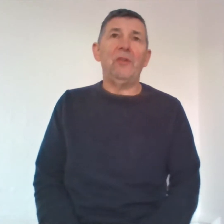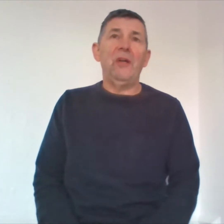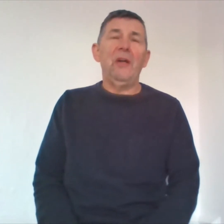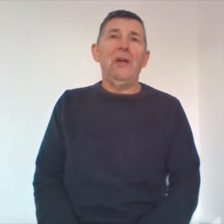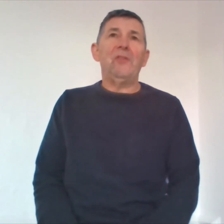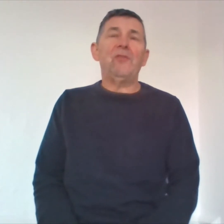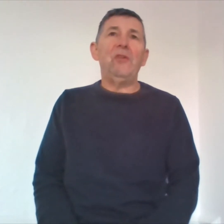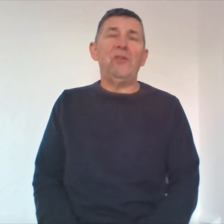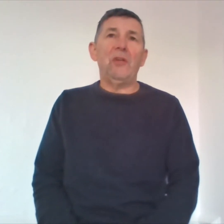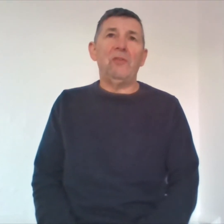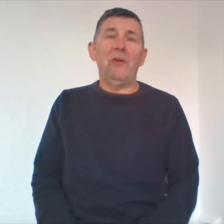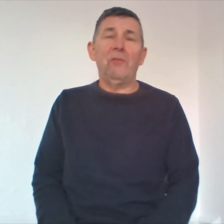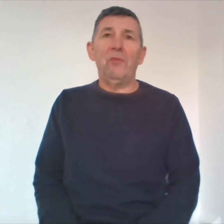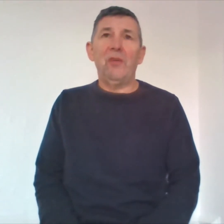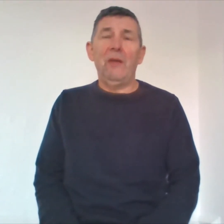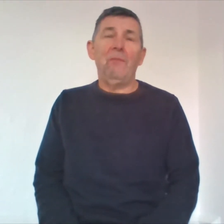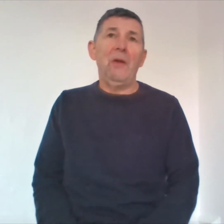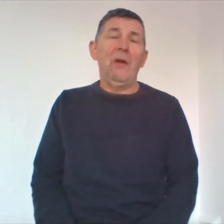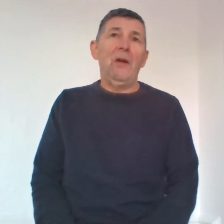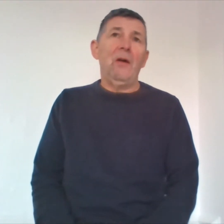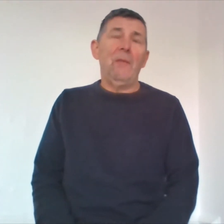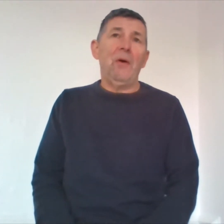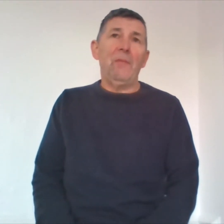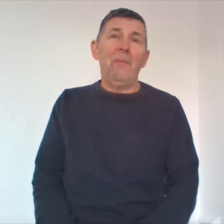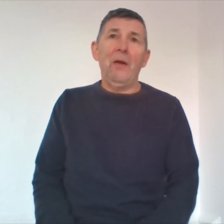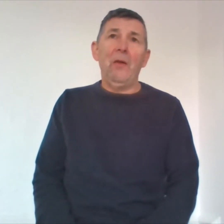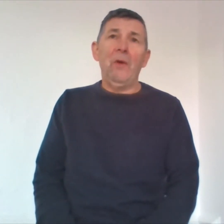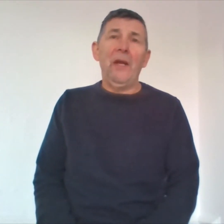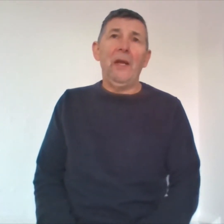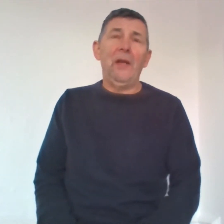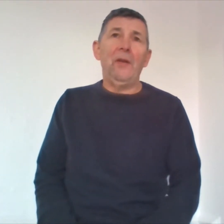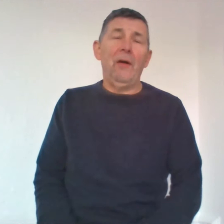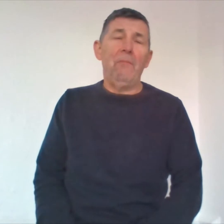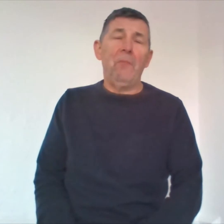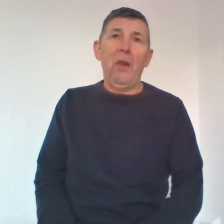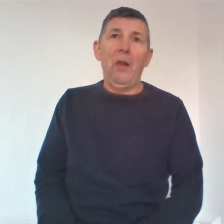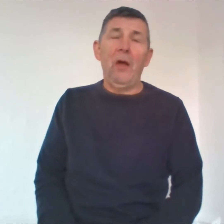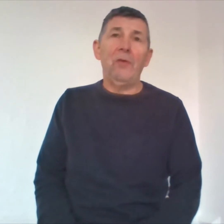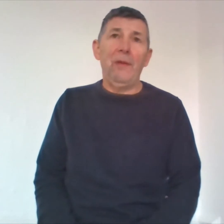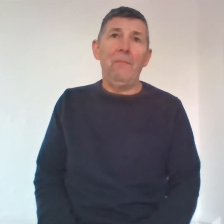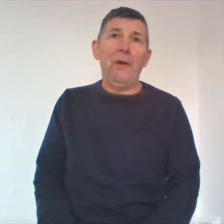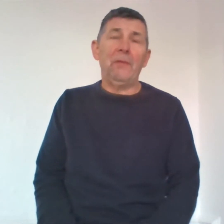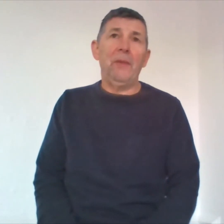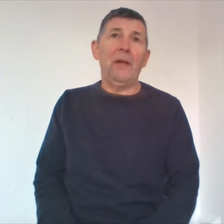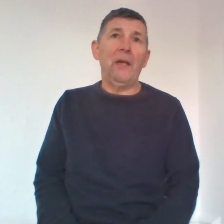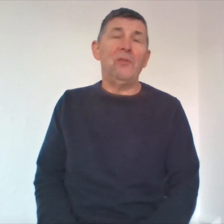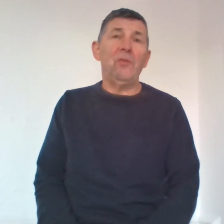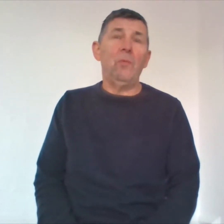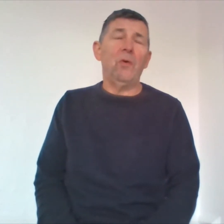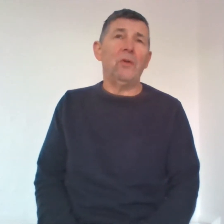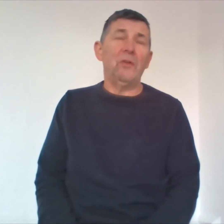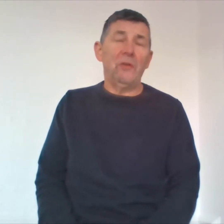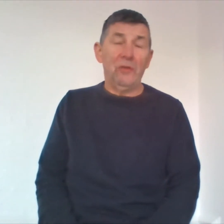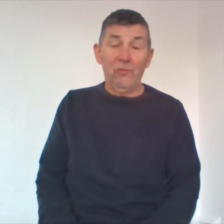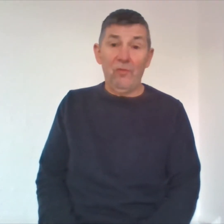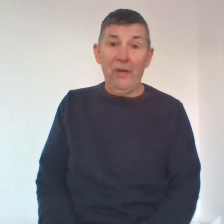screeching sound which came about a mile away and a loud impact bang and she walked she ran